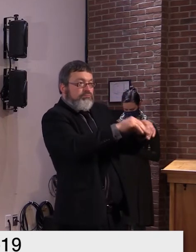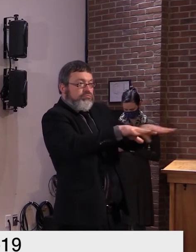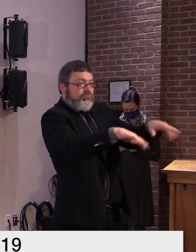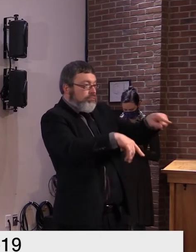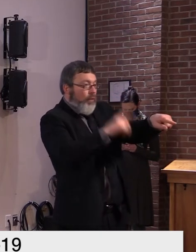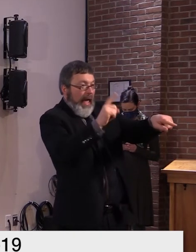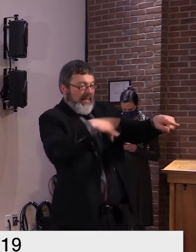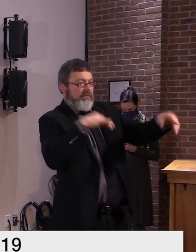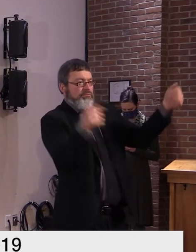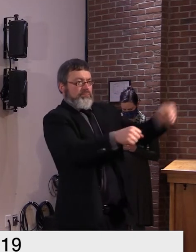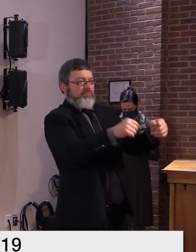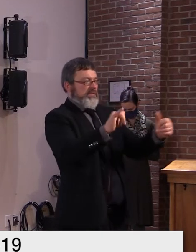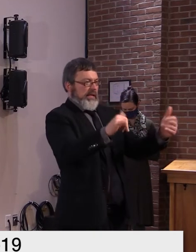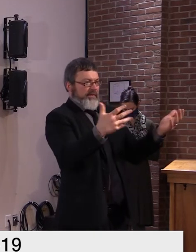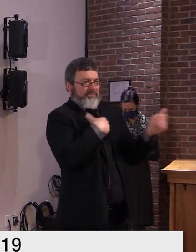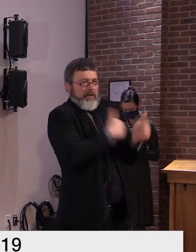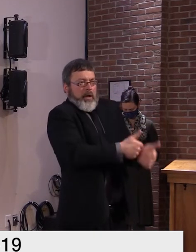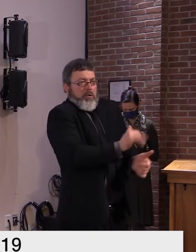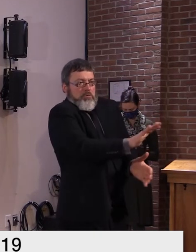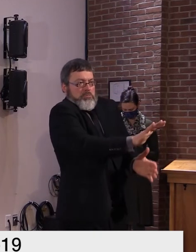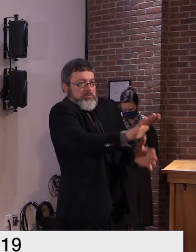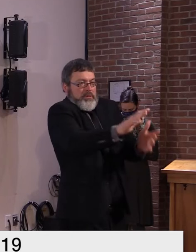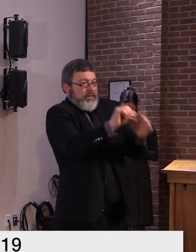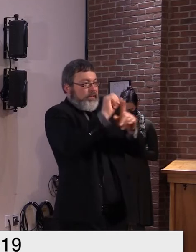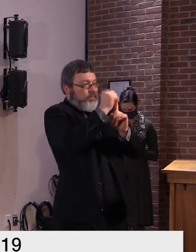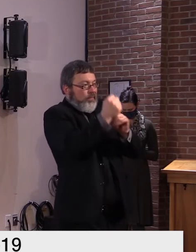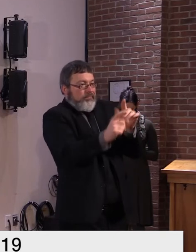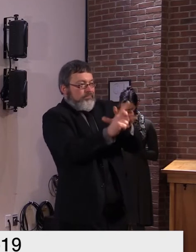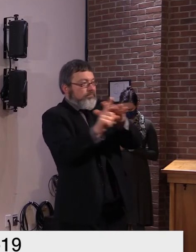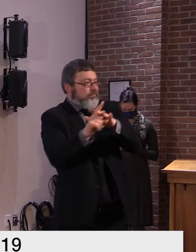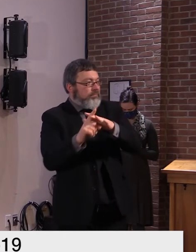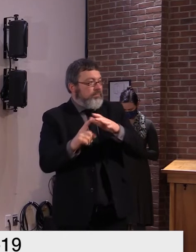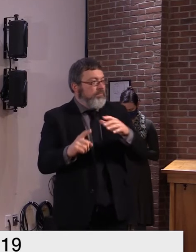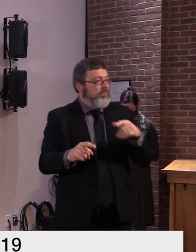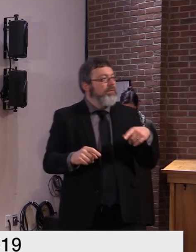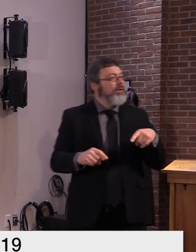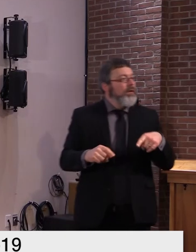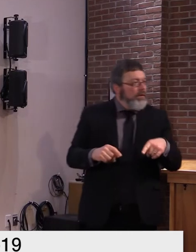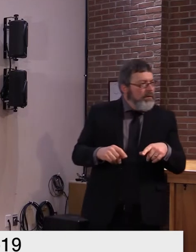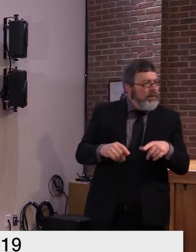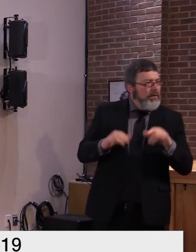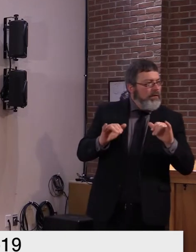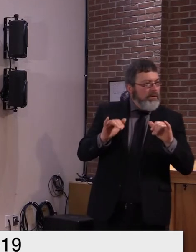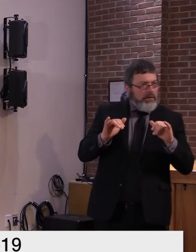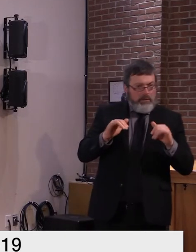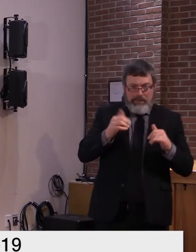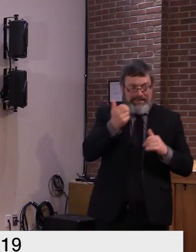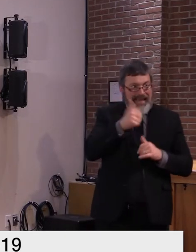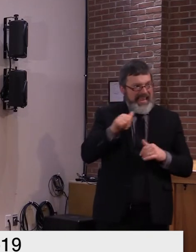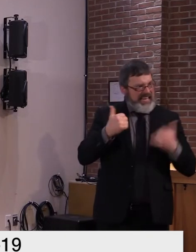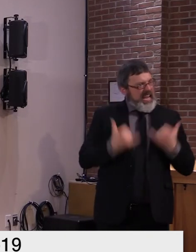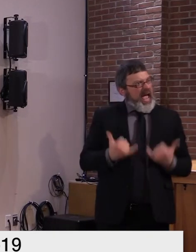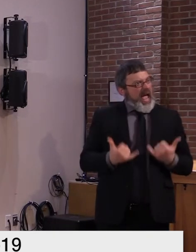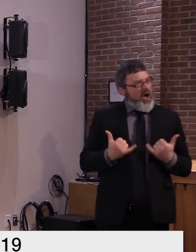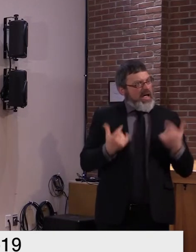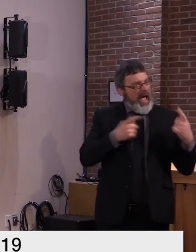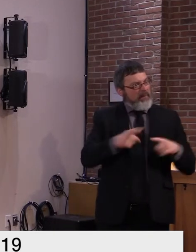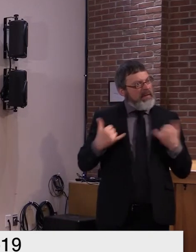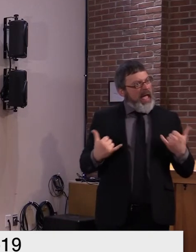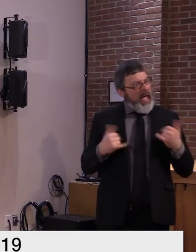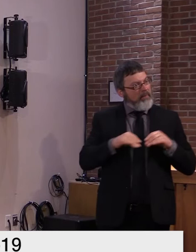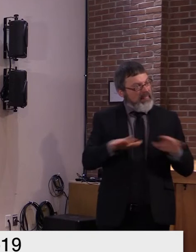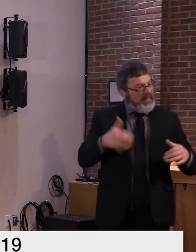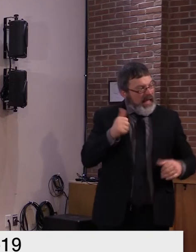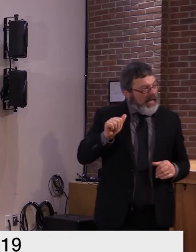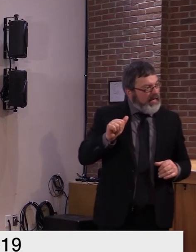okay and do you anticipate that there is current needs or um that that will be uh you know within the next